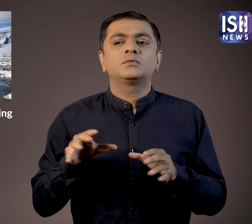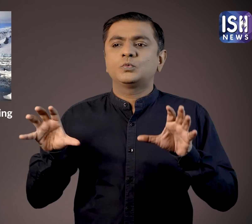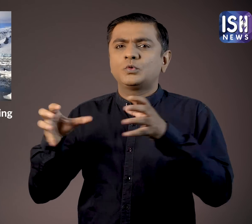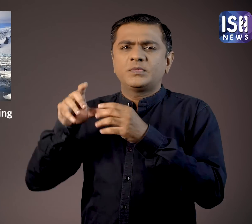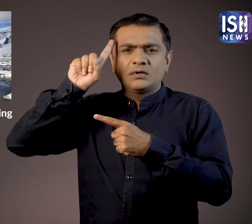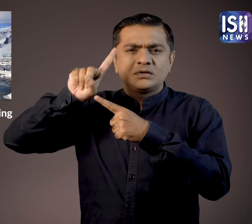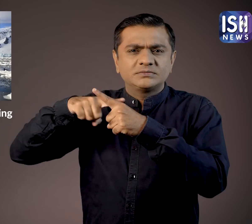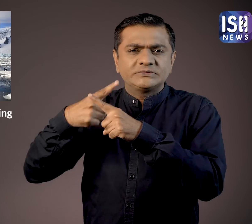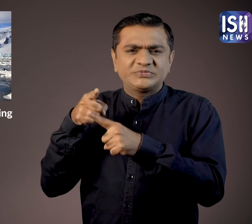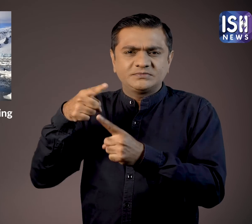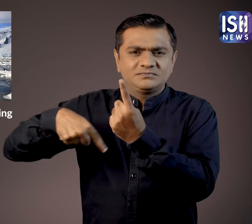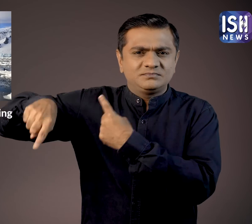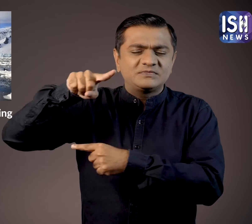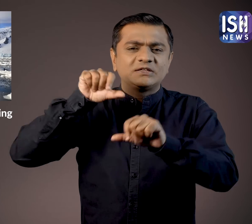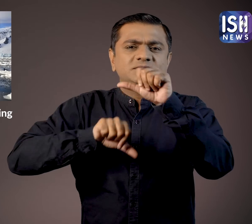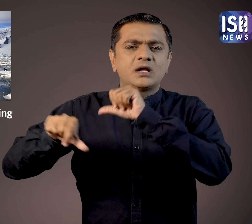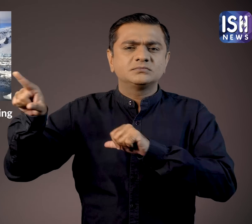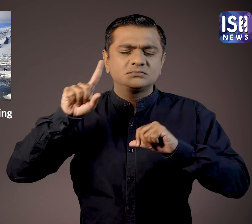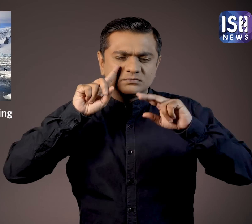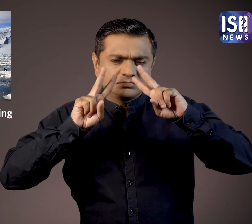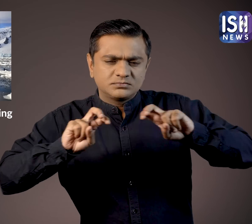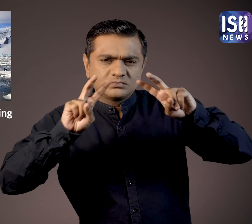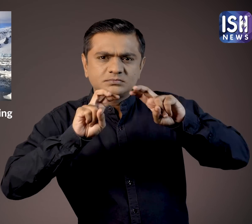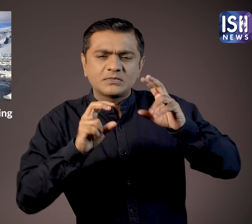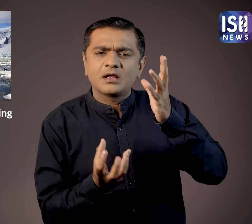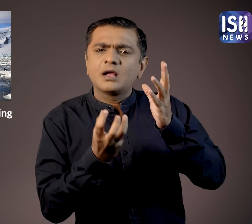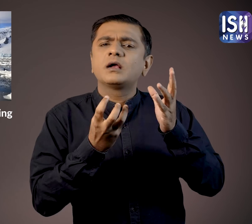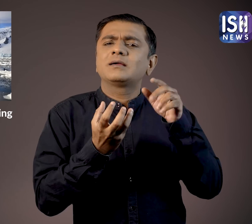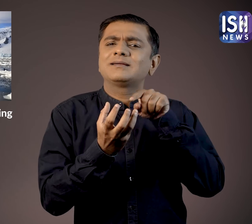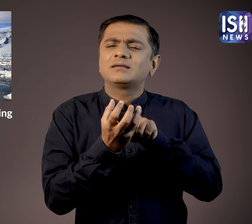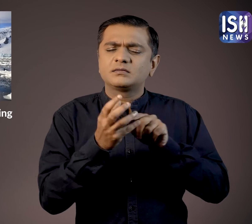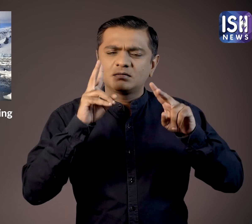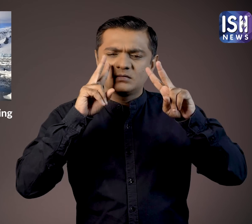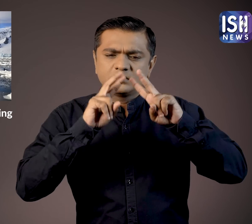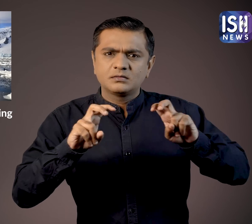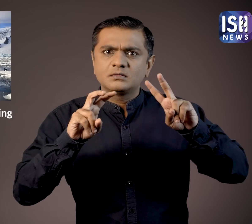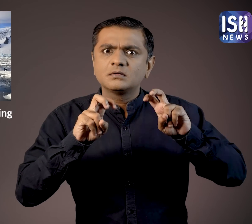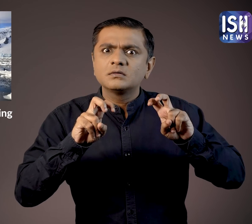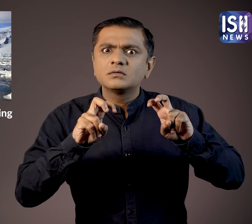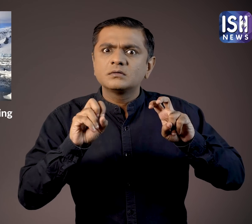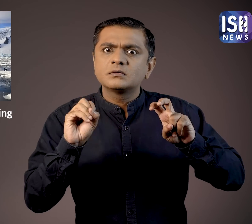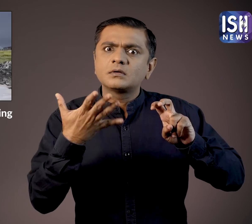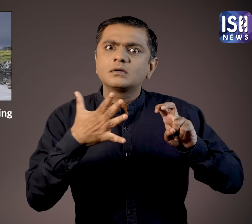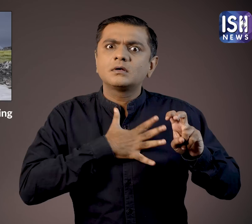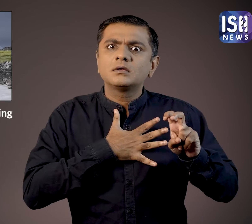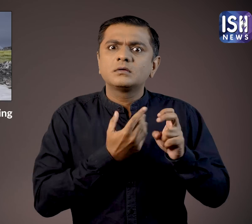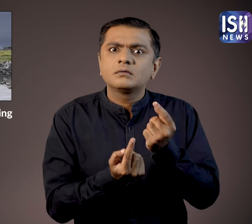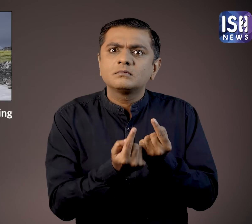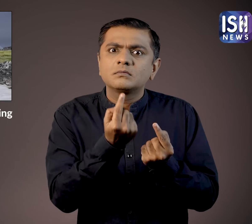Recently, scientists discovered that green plants like moss